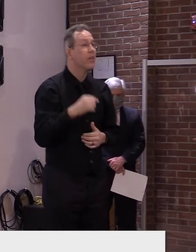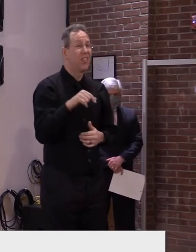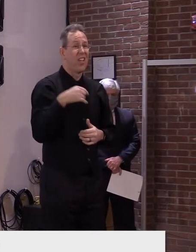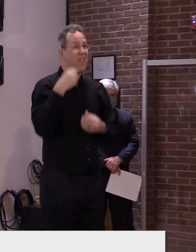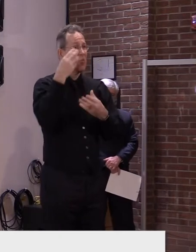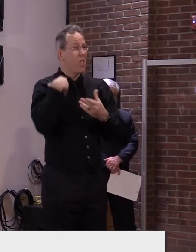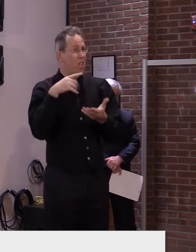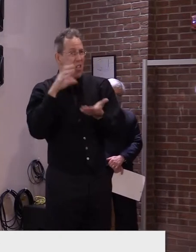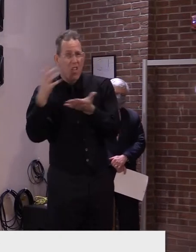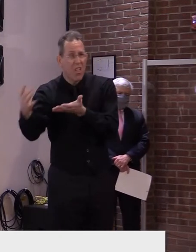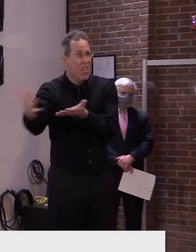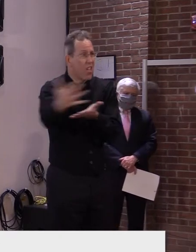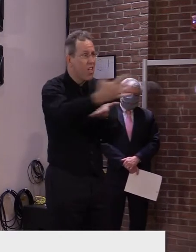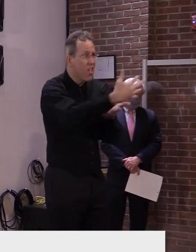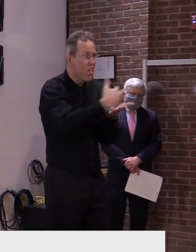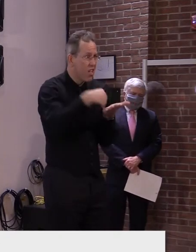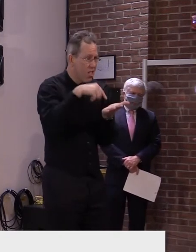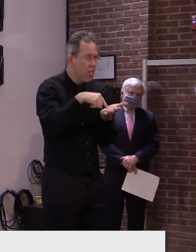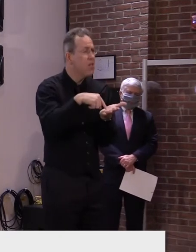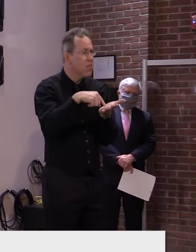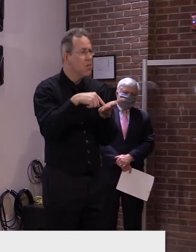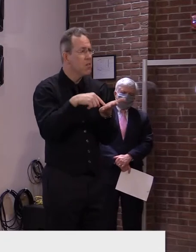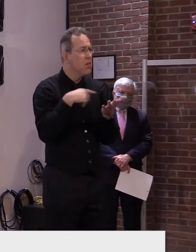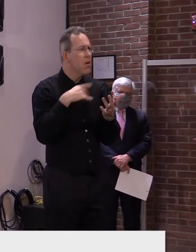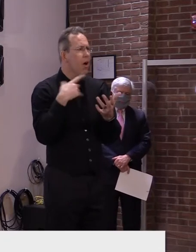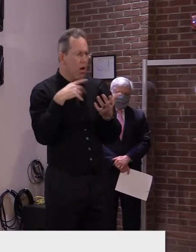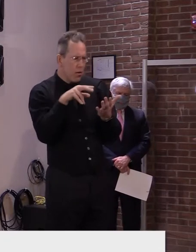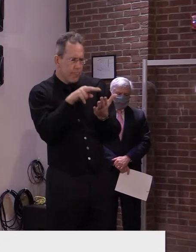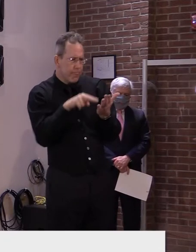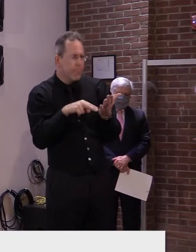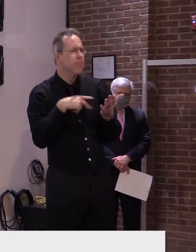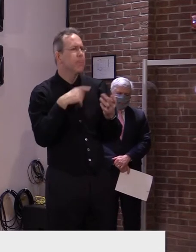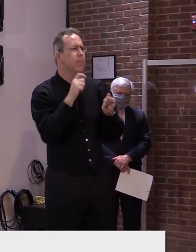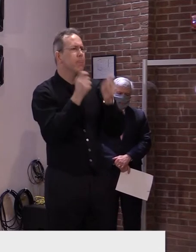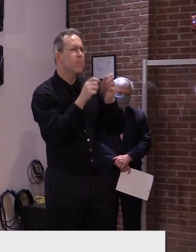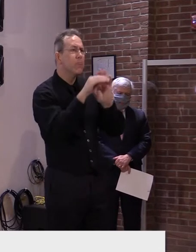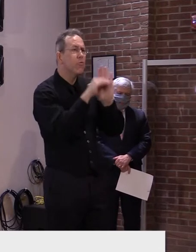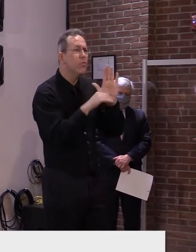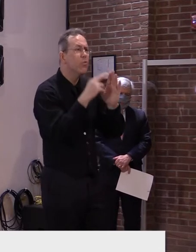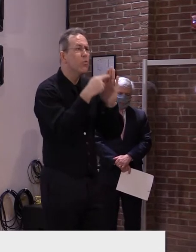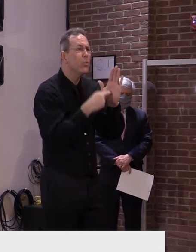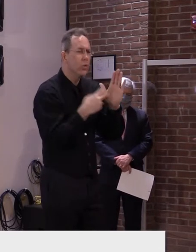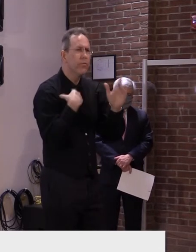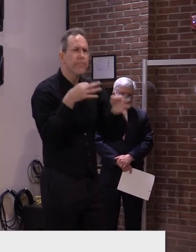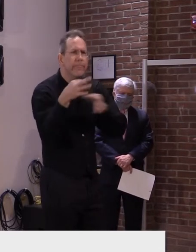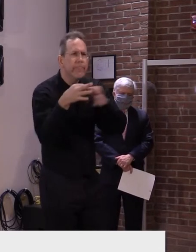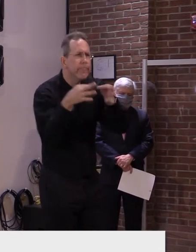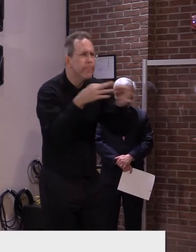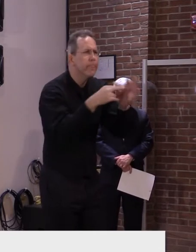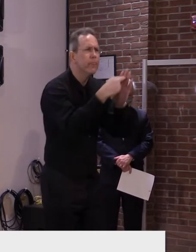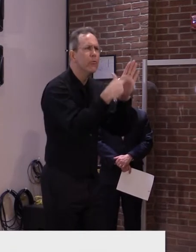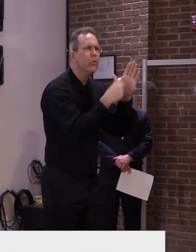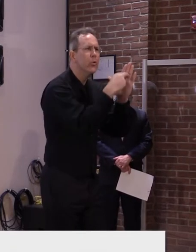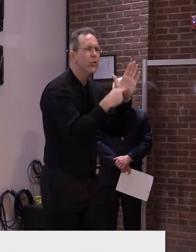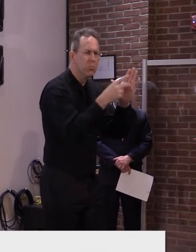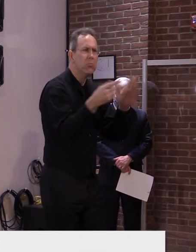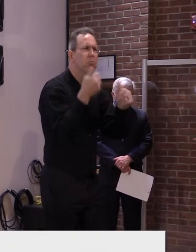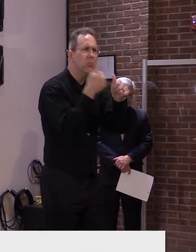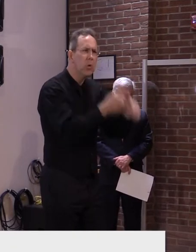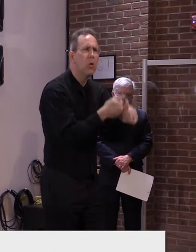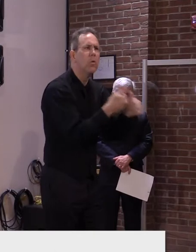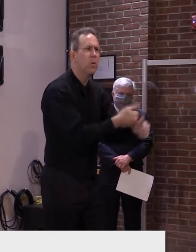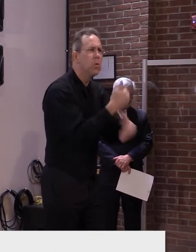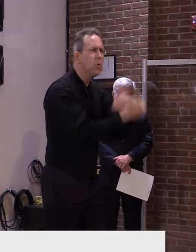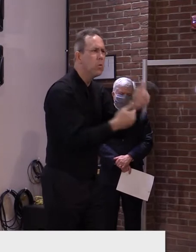the mitigation strategies required of our schools work, and on the other hand, our schools have obtained operational fluency in implementing them on a daily